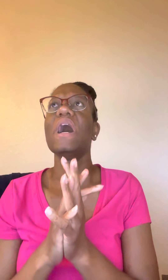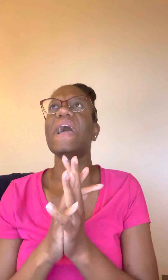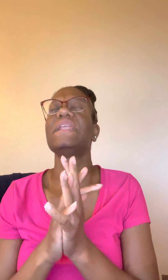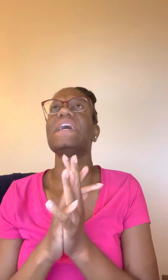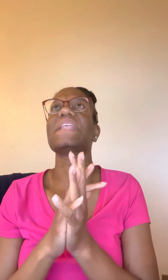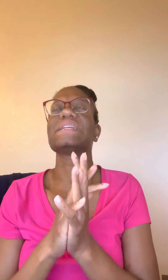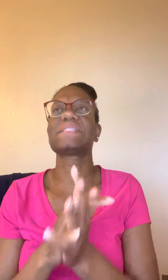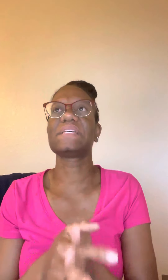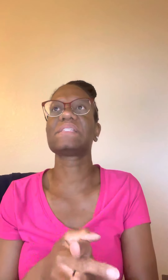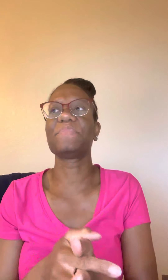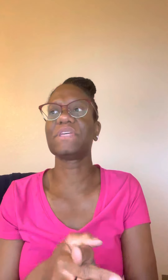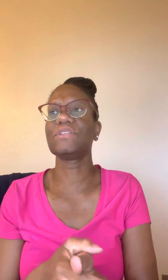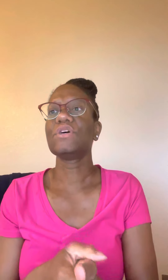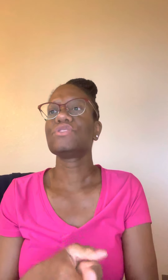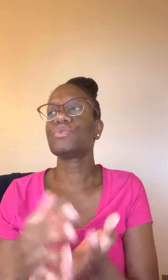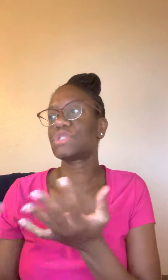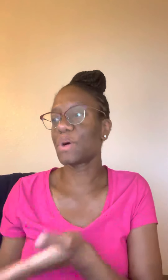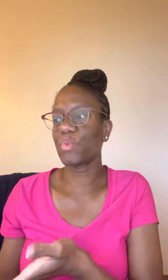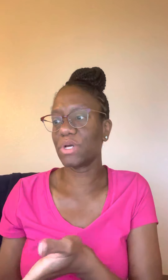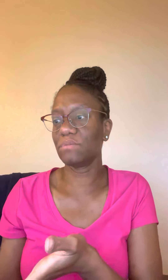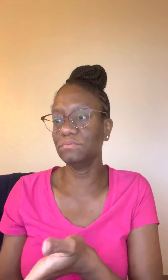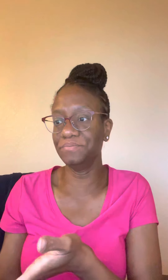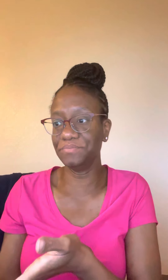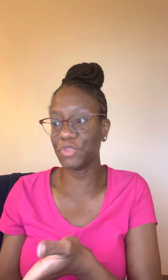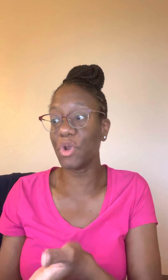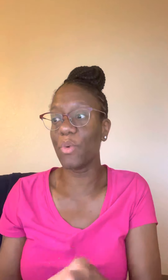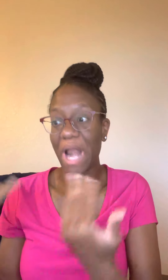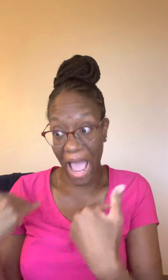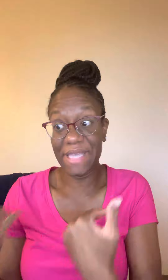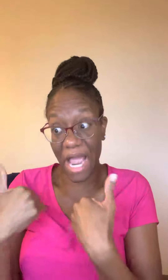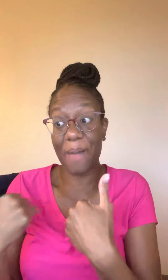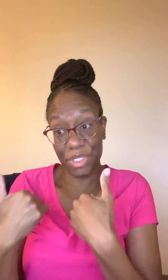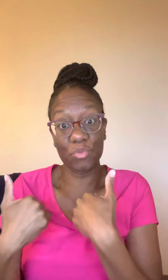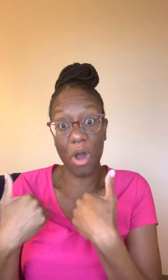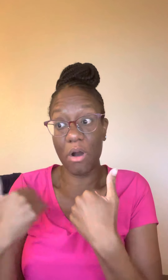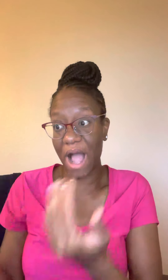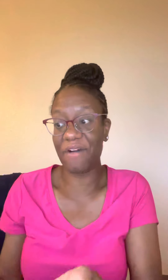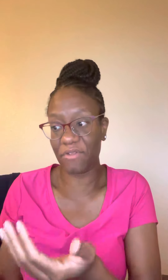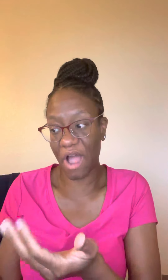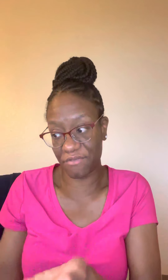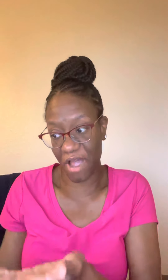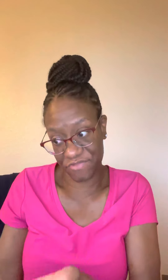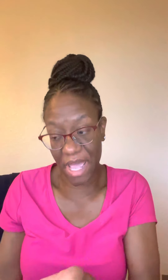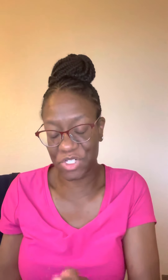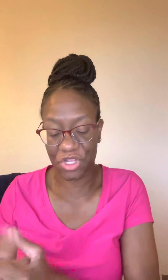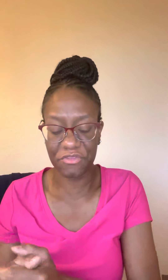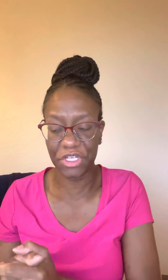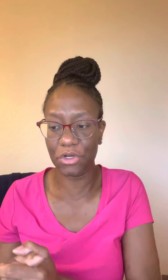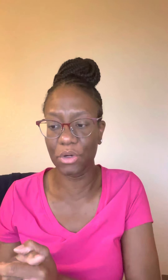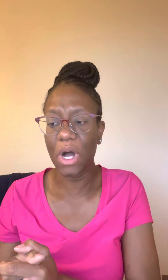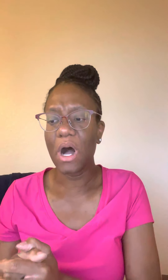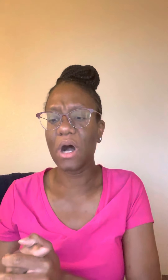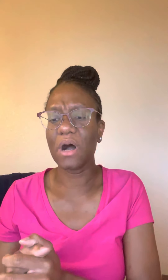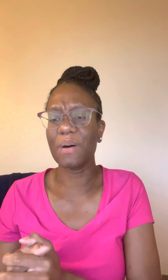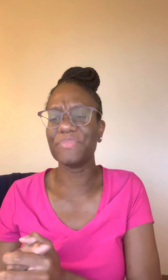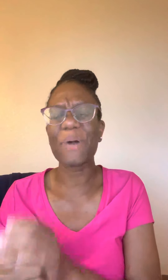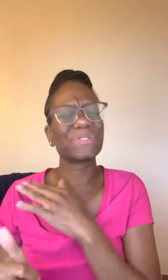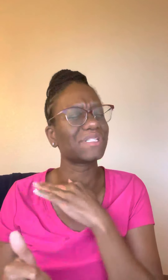and, and not say something to someone, you know, when I'm in the wrong, I've, I've, I've damaged their vehicle. Um, that would just